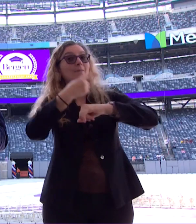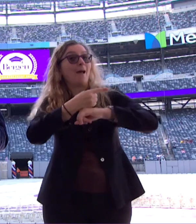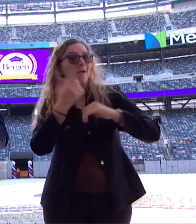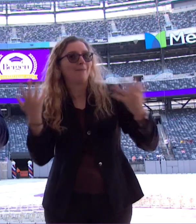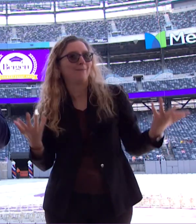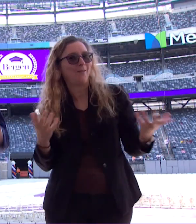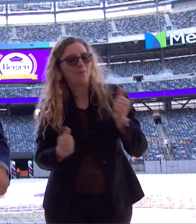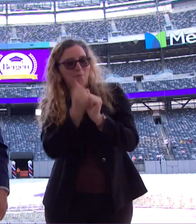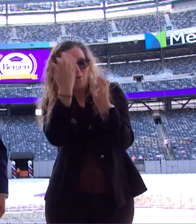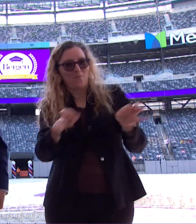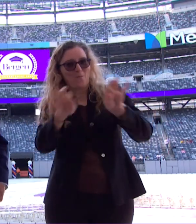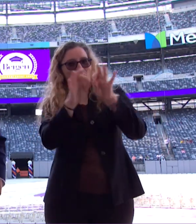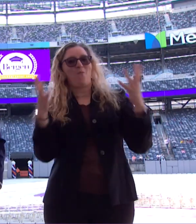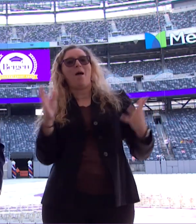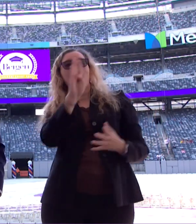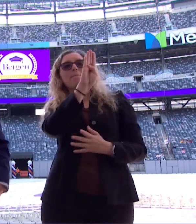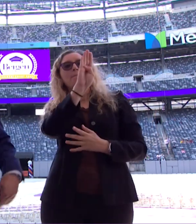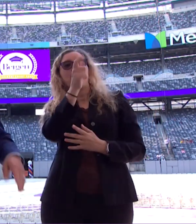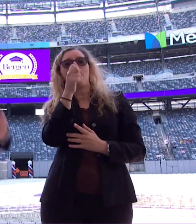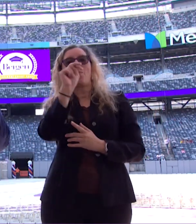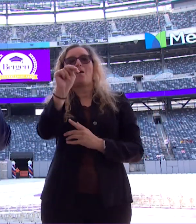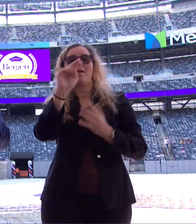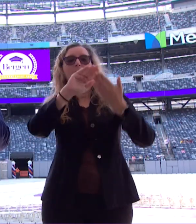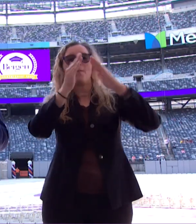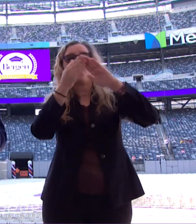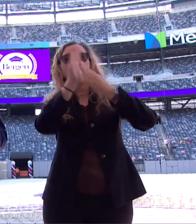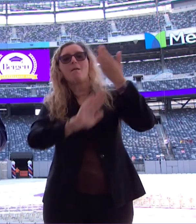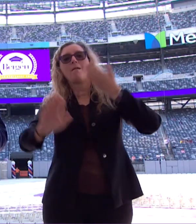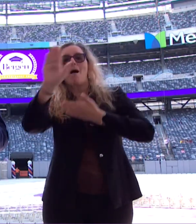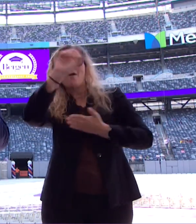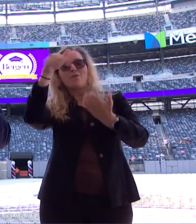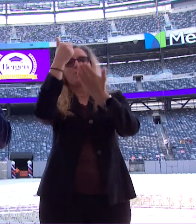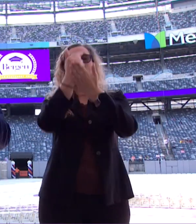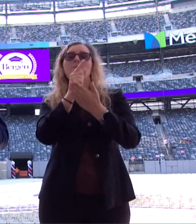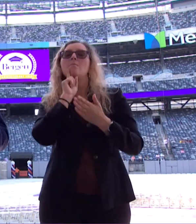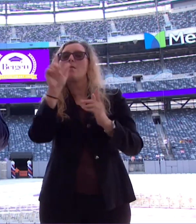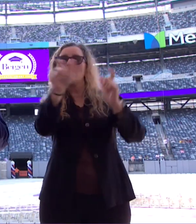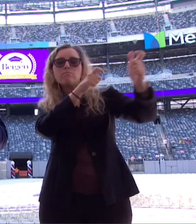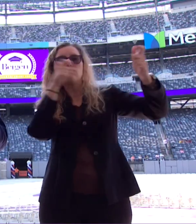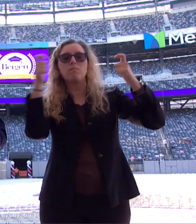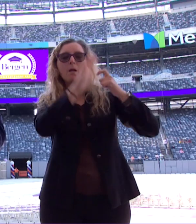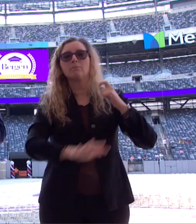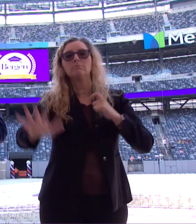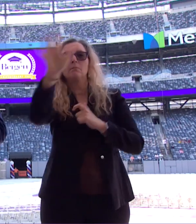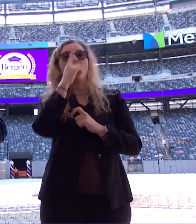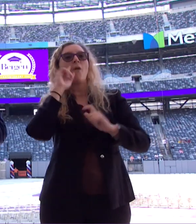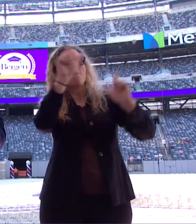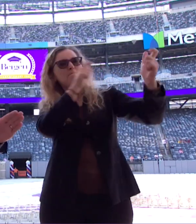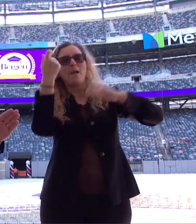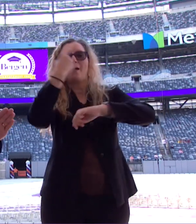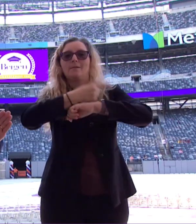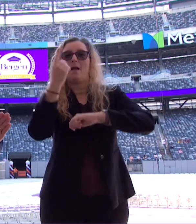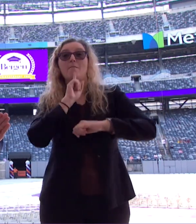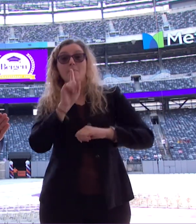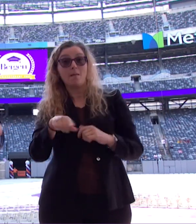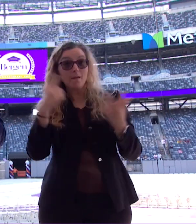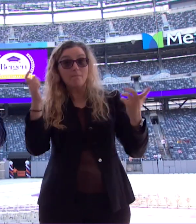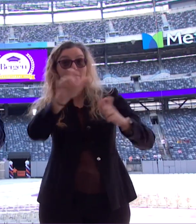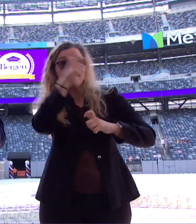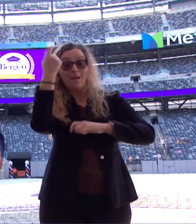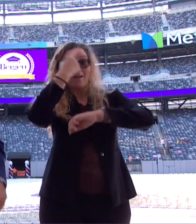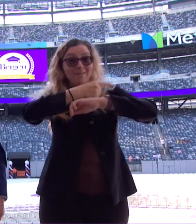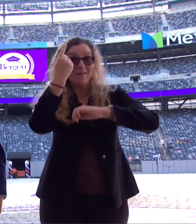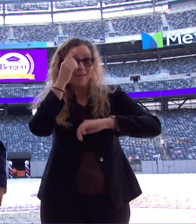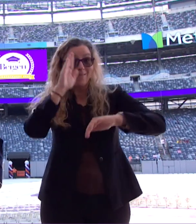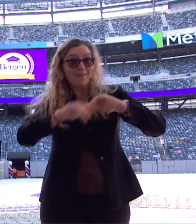will, are the Bergen Community College graduates. It is a big venue for a big day, and there is no bigger day than